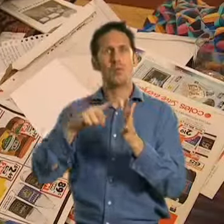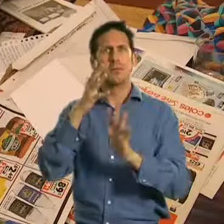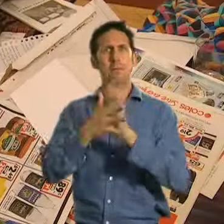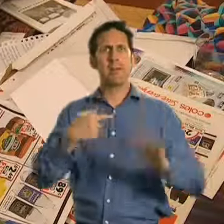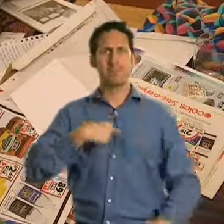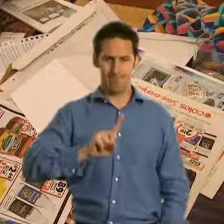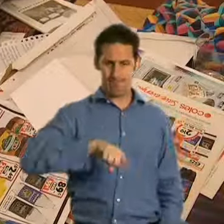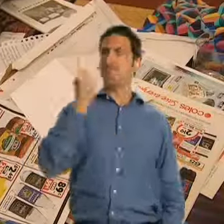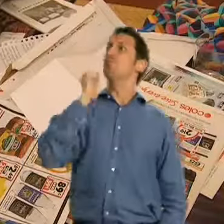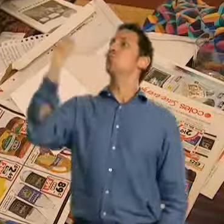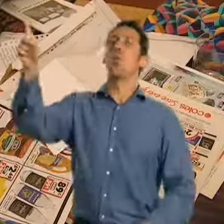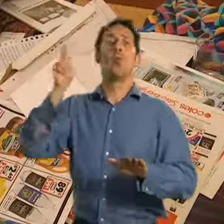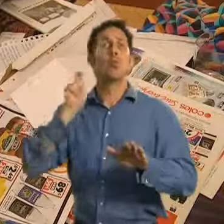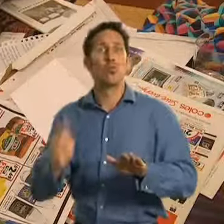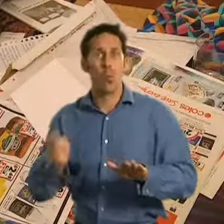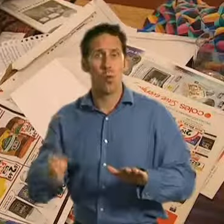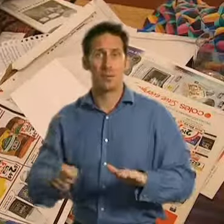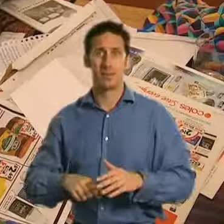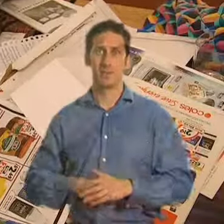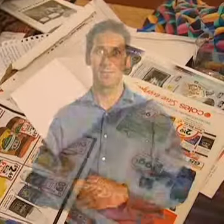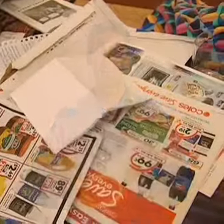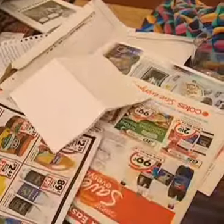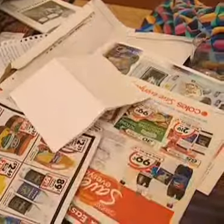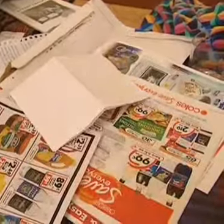This letter says that you need to go to court.